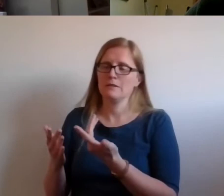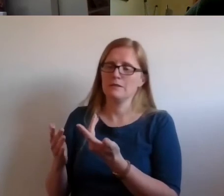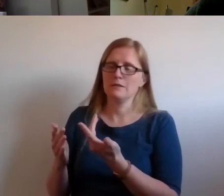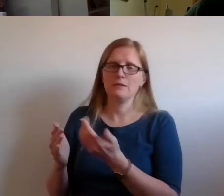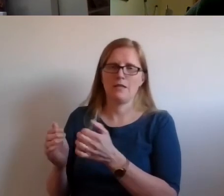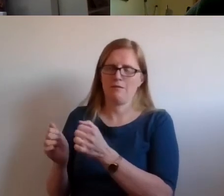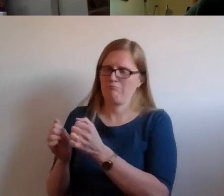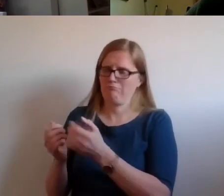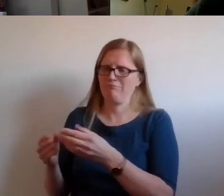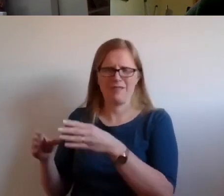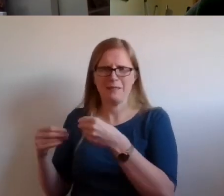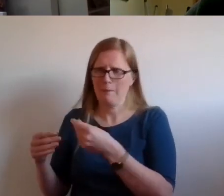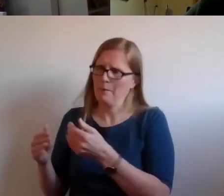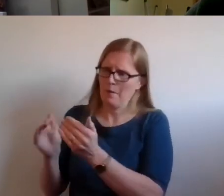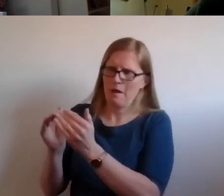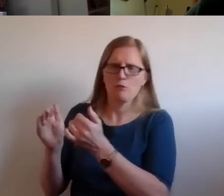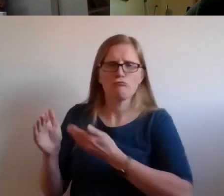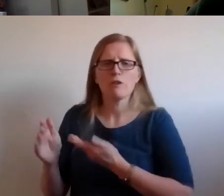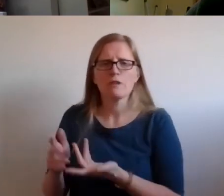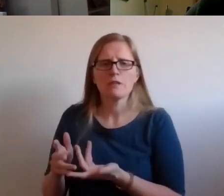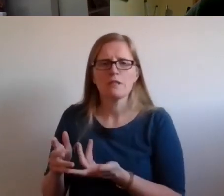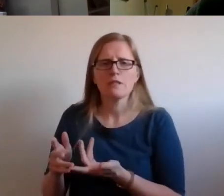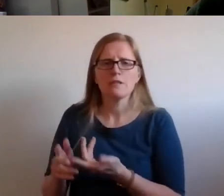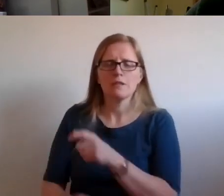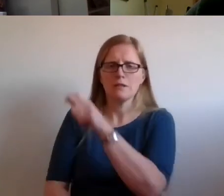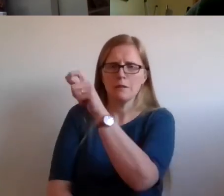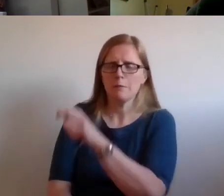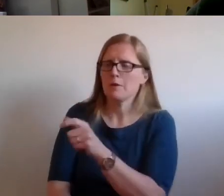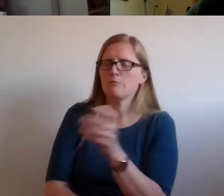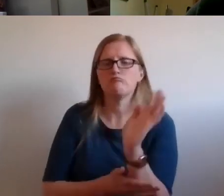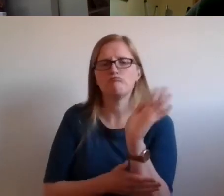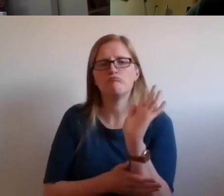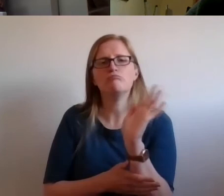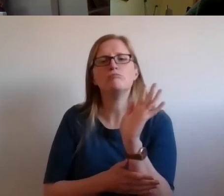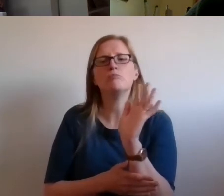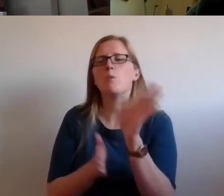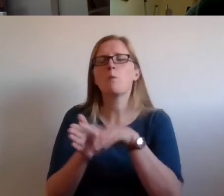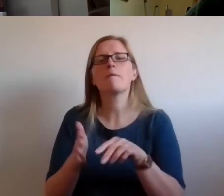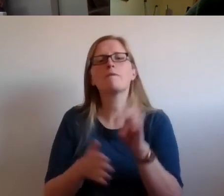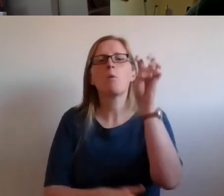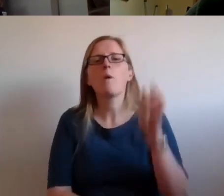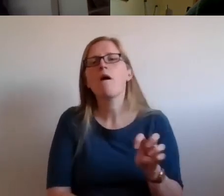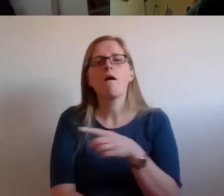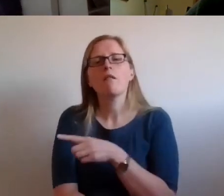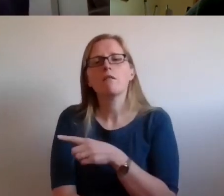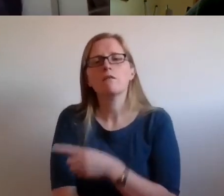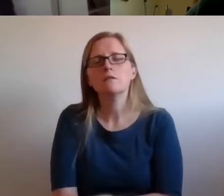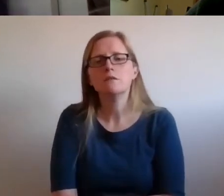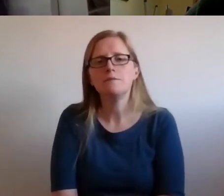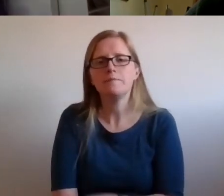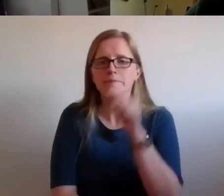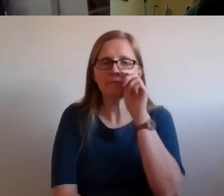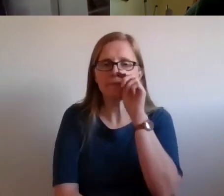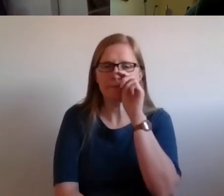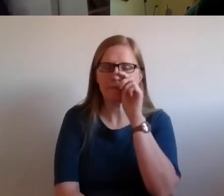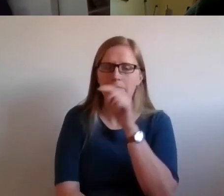a participant and a speaker, fellow panelists from Wales, who was talking about the efforts